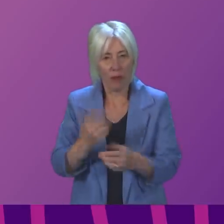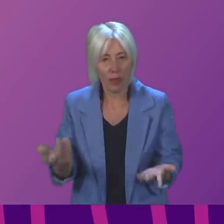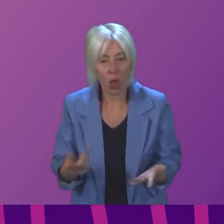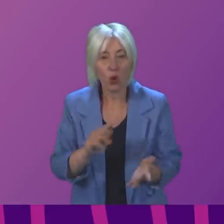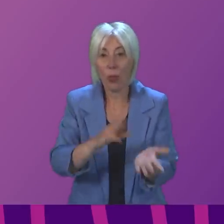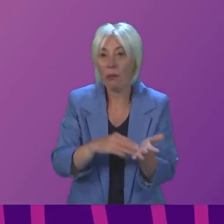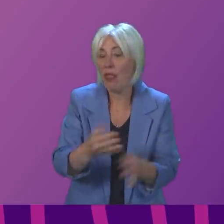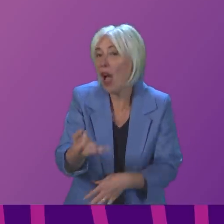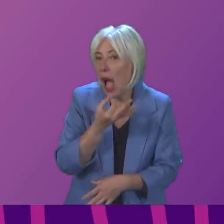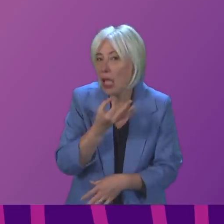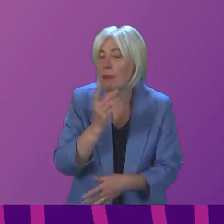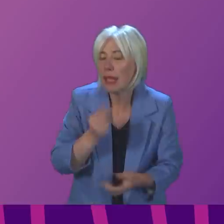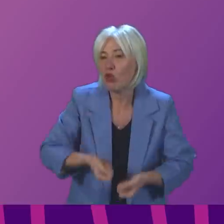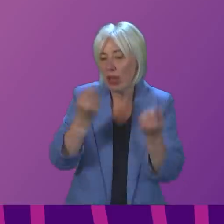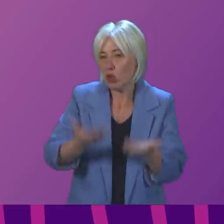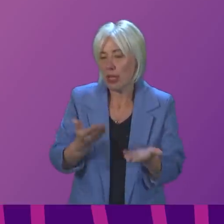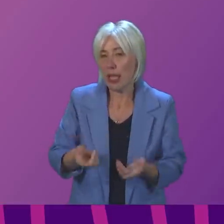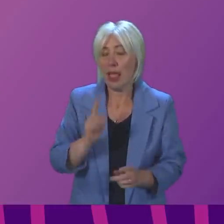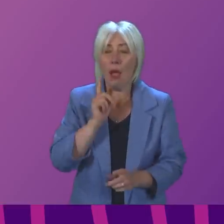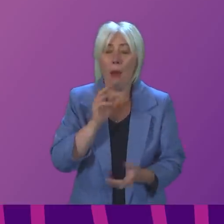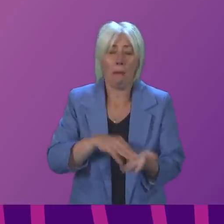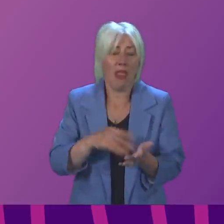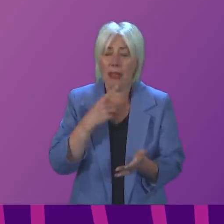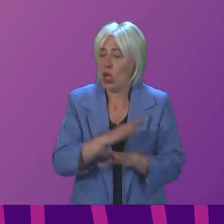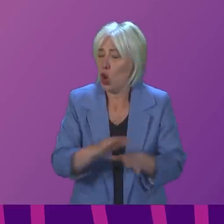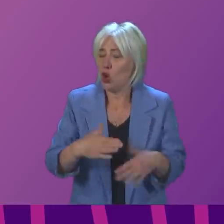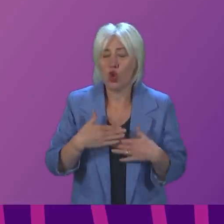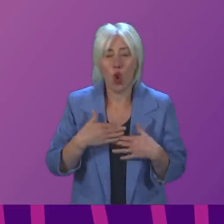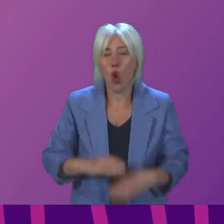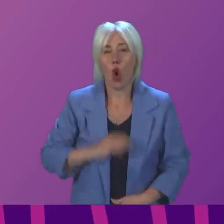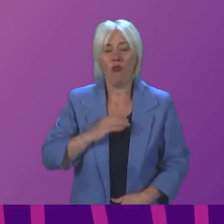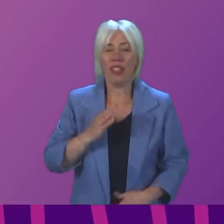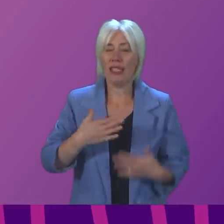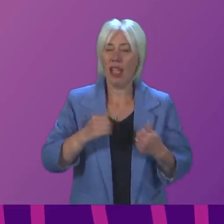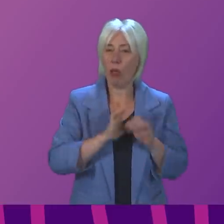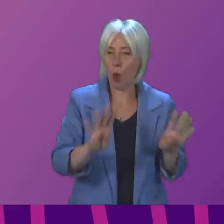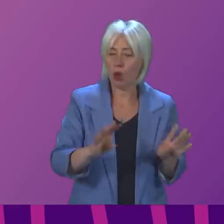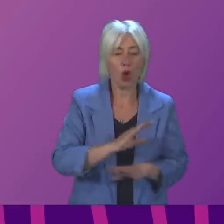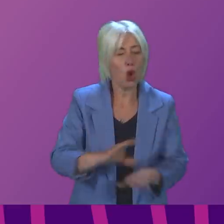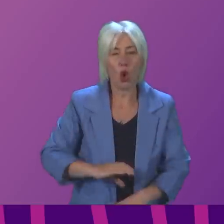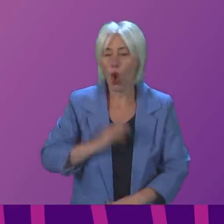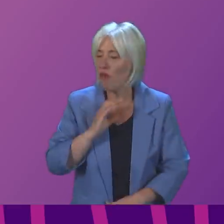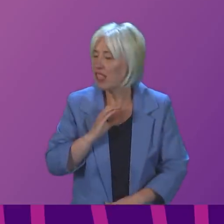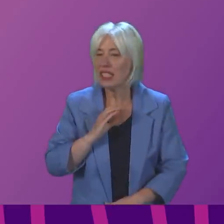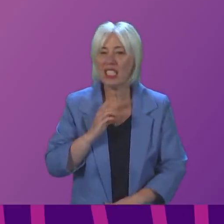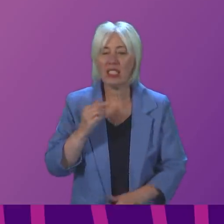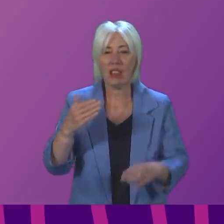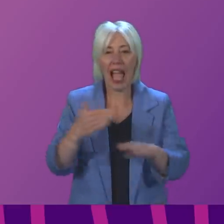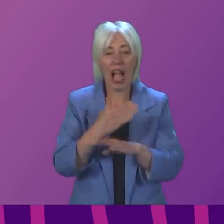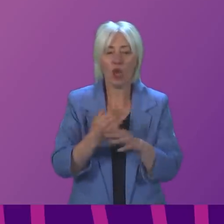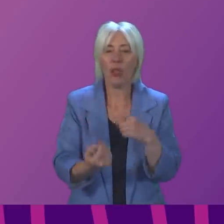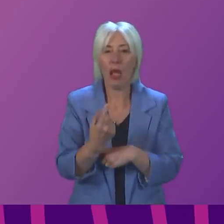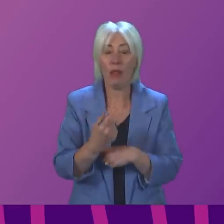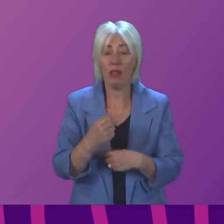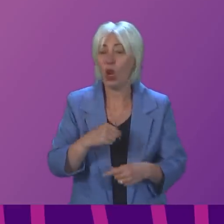I have no confidence in this health board. I have no confidence action will be taken. It is inevitable it will happen again and other patients